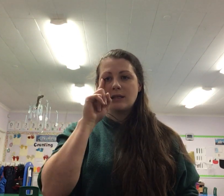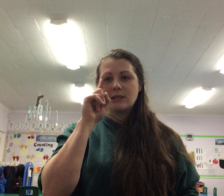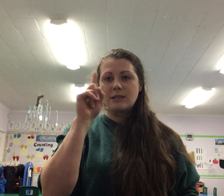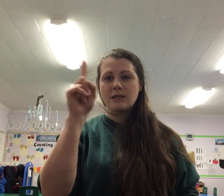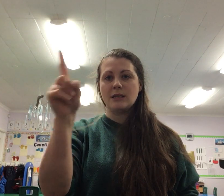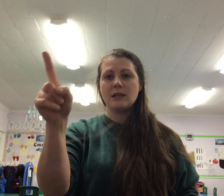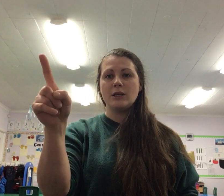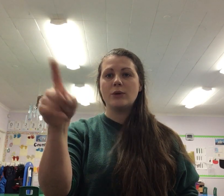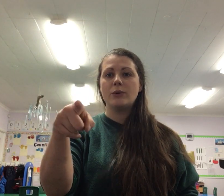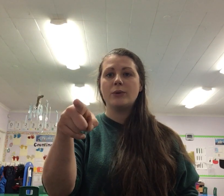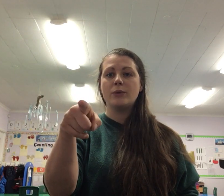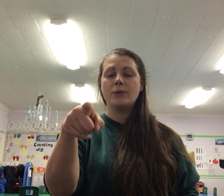see you.